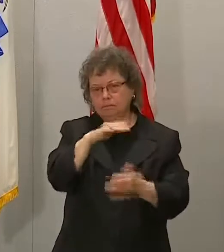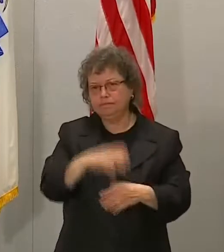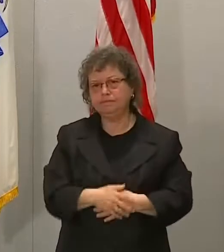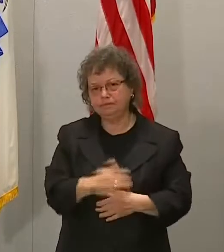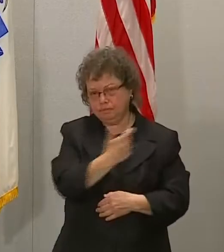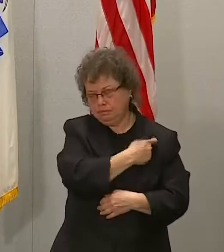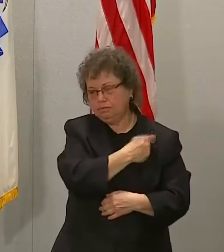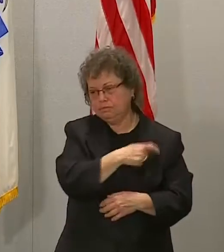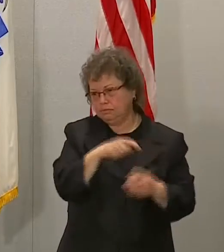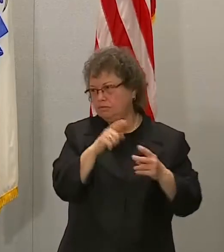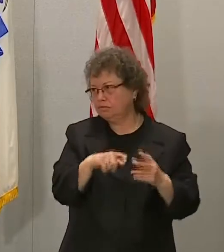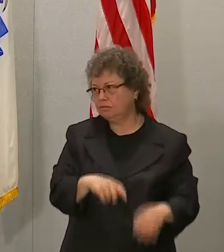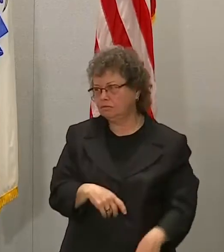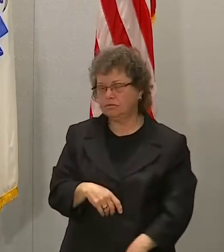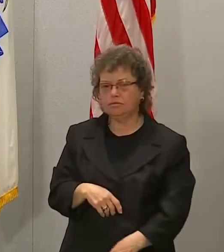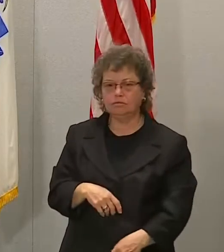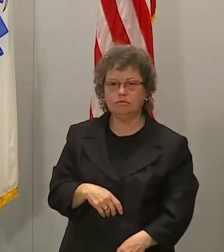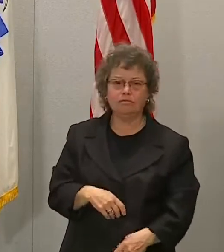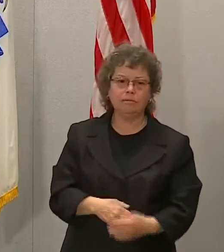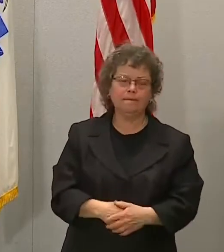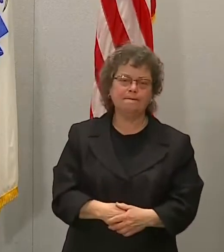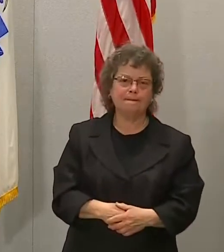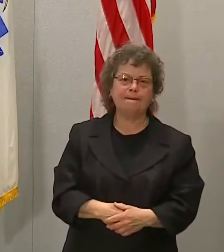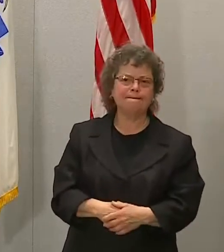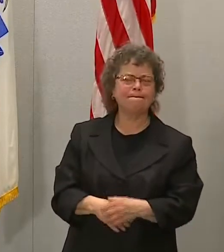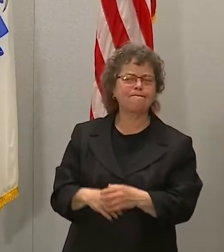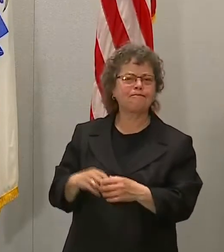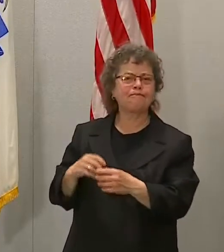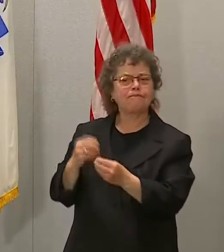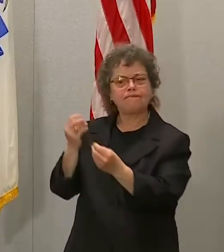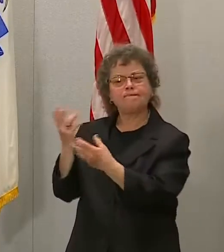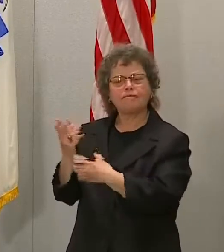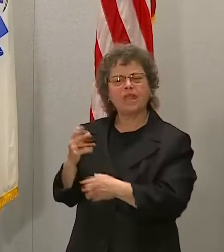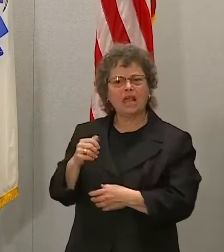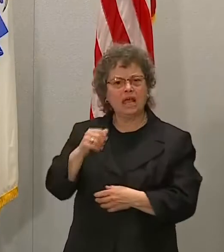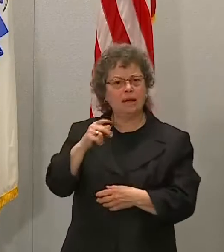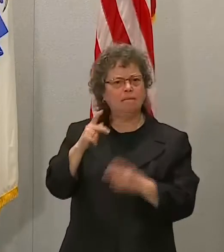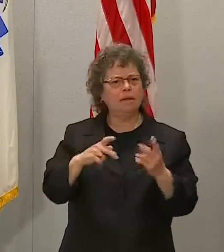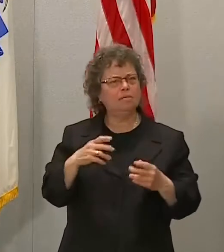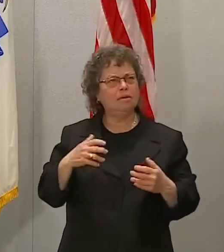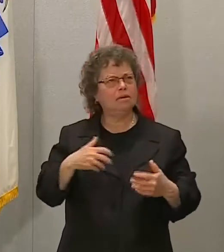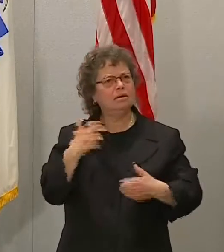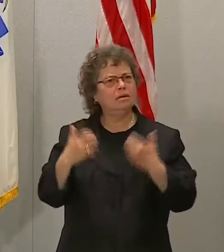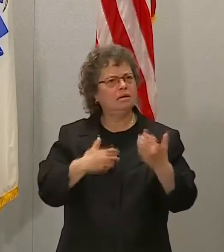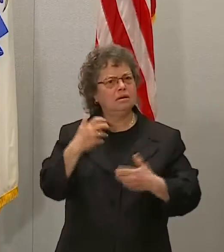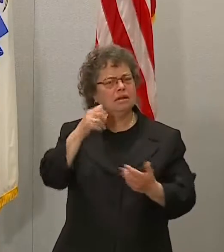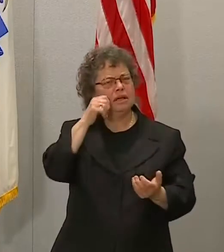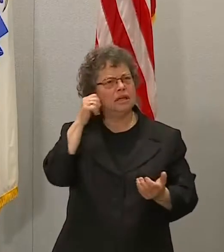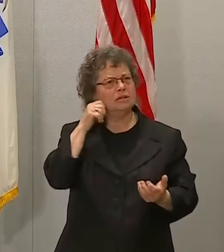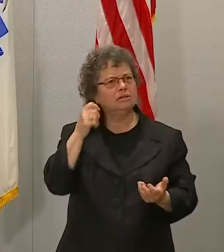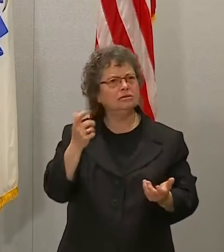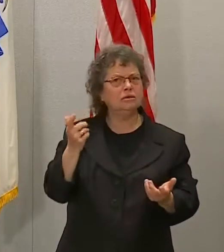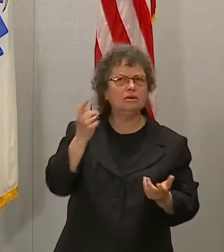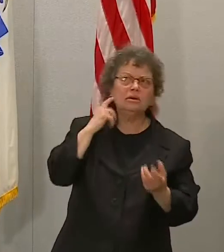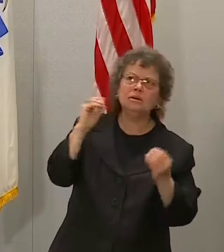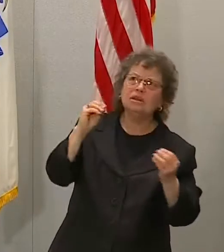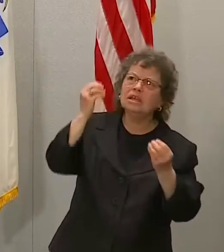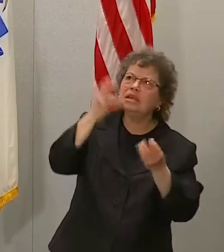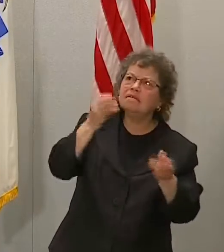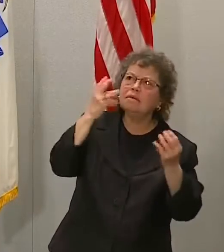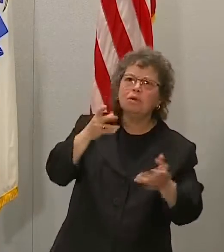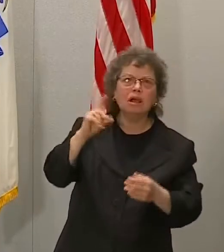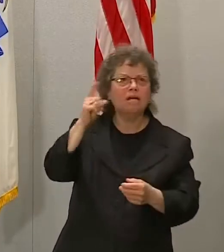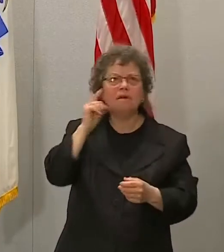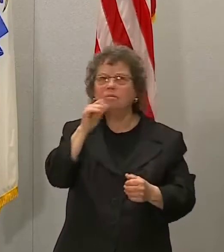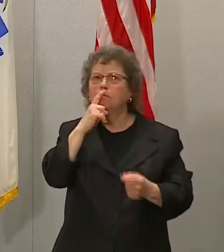Some people were also complaining that they didn't get a lot of information yesterday. were trying to finally get their shot. We've heard from the command center, of course, but the governor didn't come